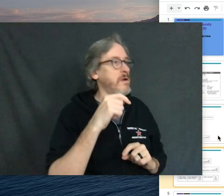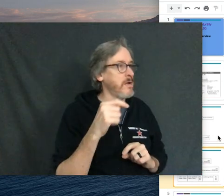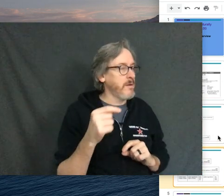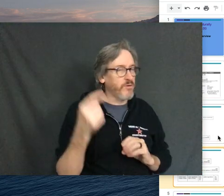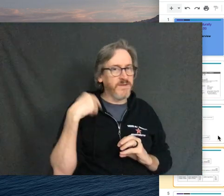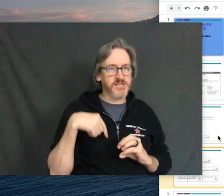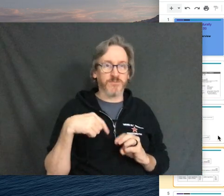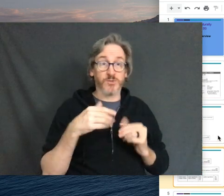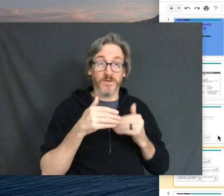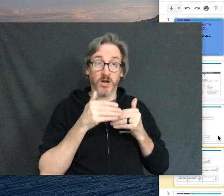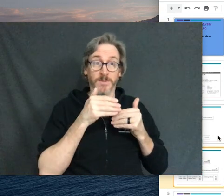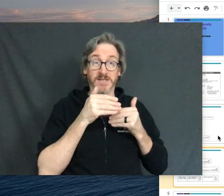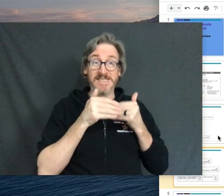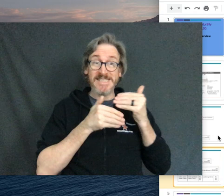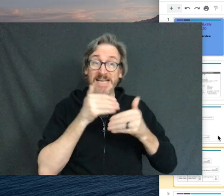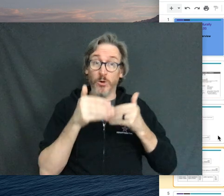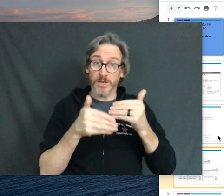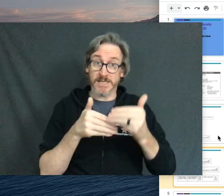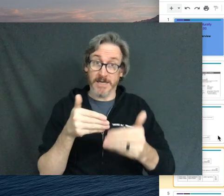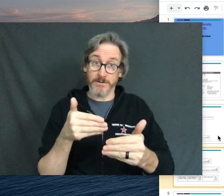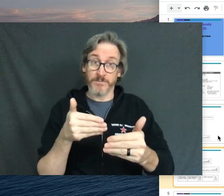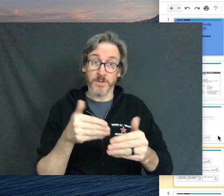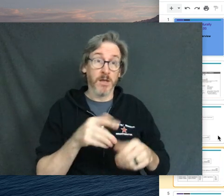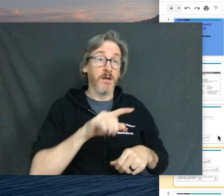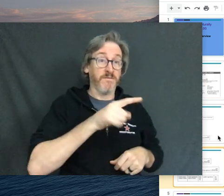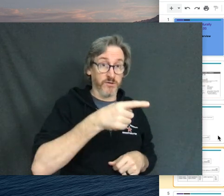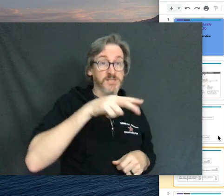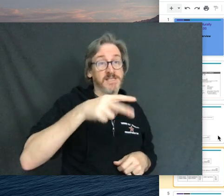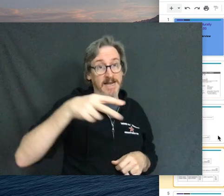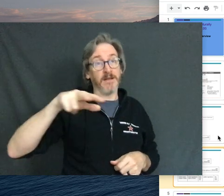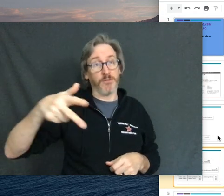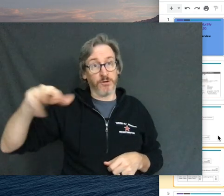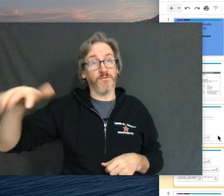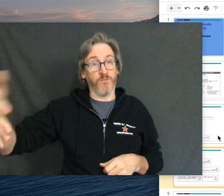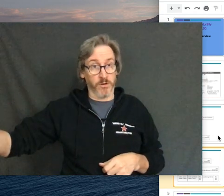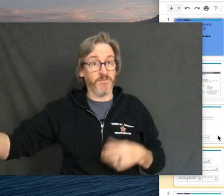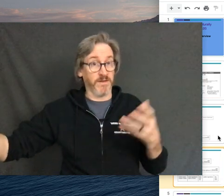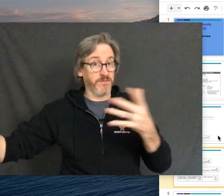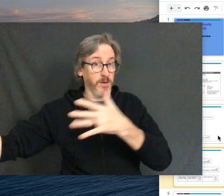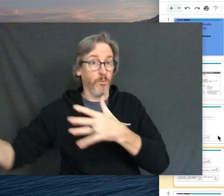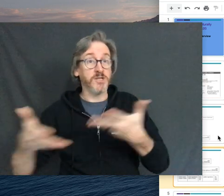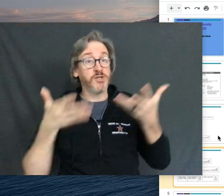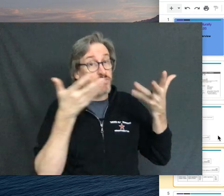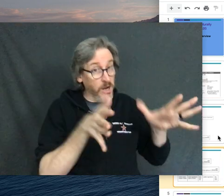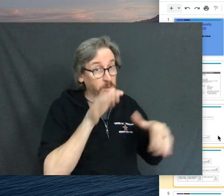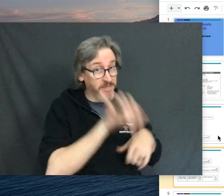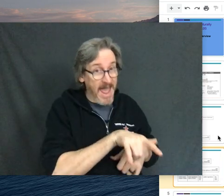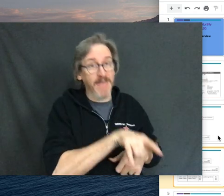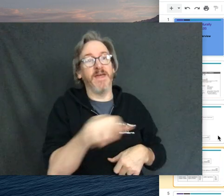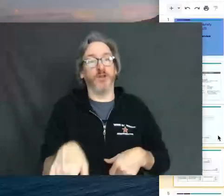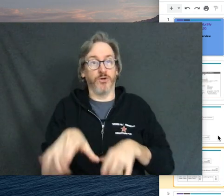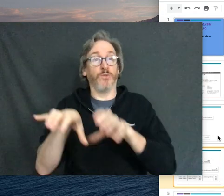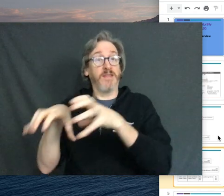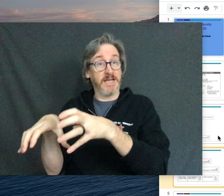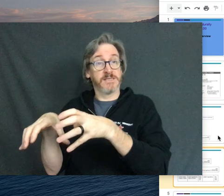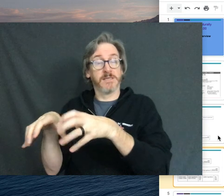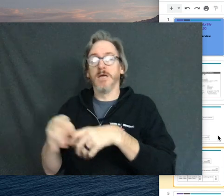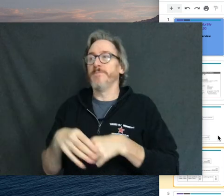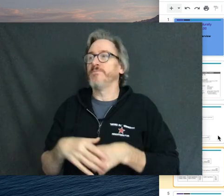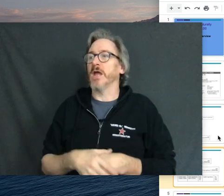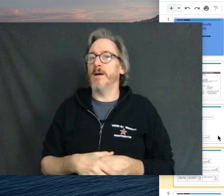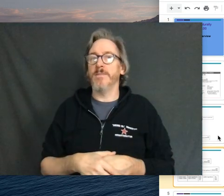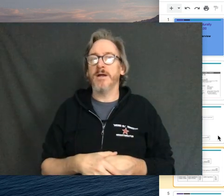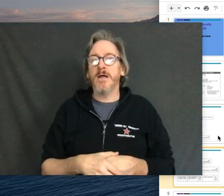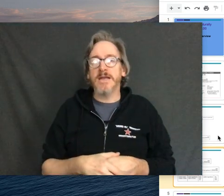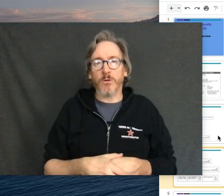previous chapters, we've talked about sequencing. First, second, third, fourth, fifth. You know, once you're done with that, then you do this.